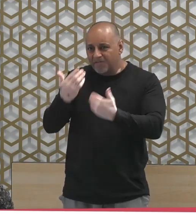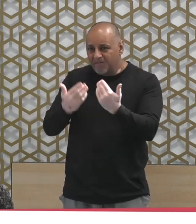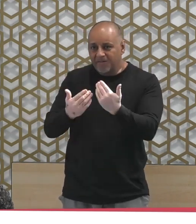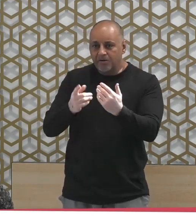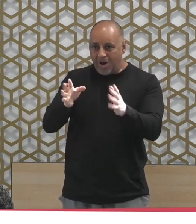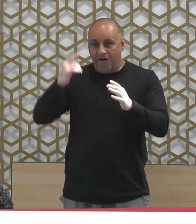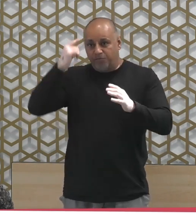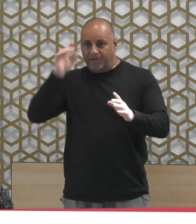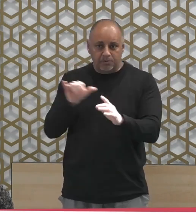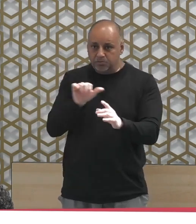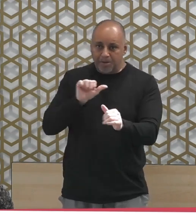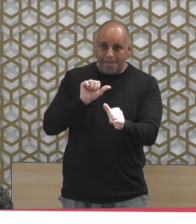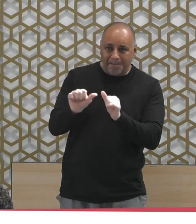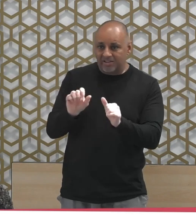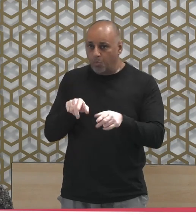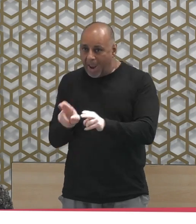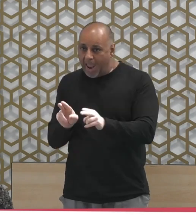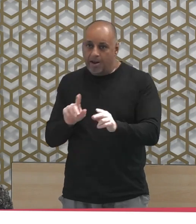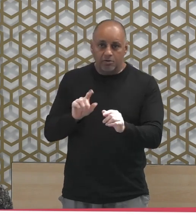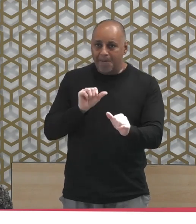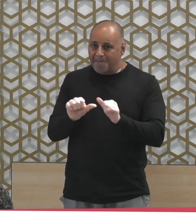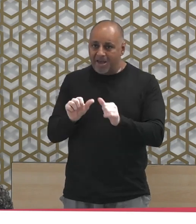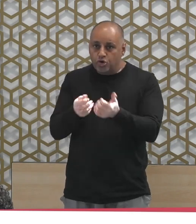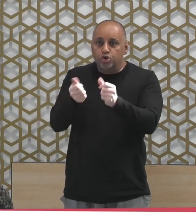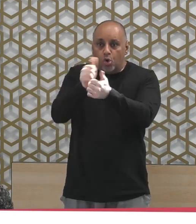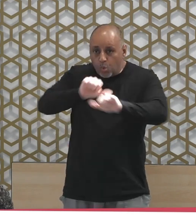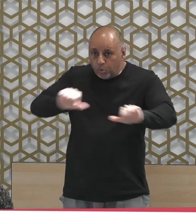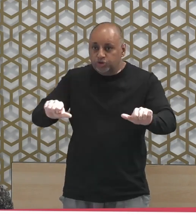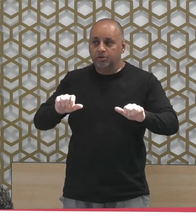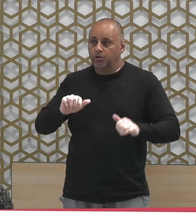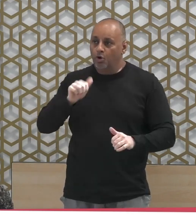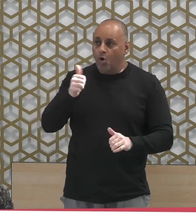what displeases Allah subhanahu wa ta'ala, so that we can meet Him. Subhanahu wa ta'ala.